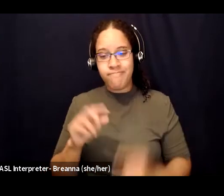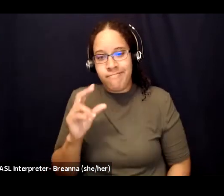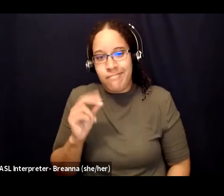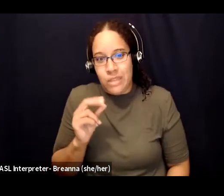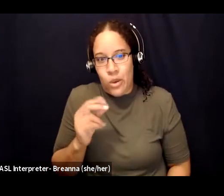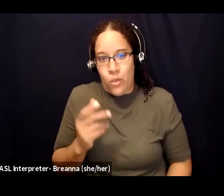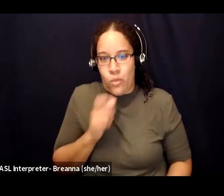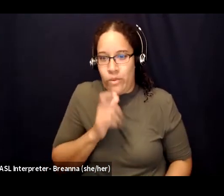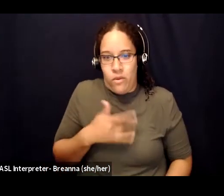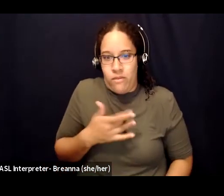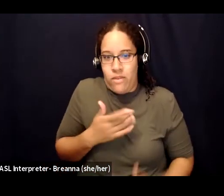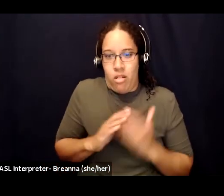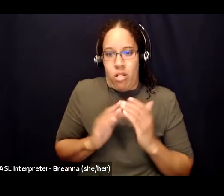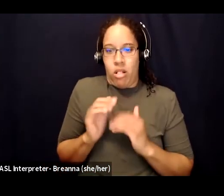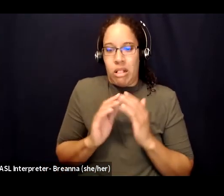journeys is certainly paramount.